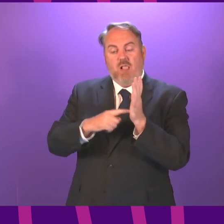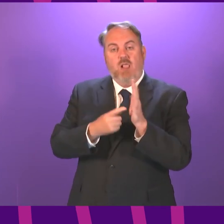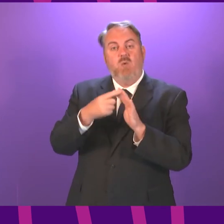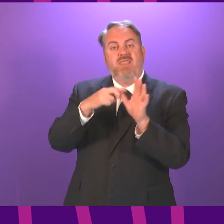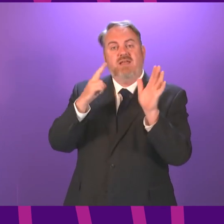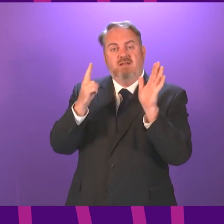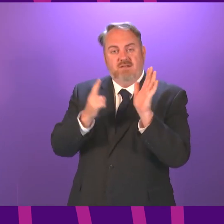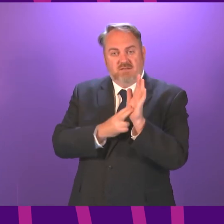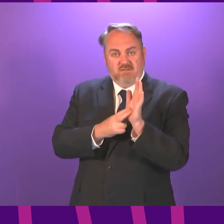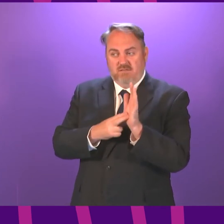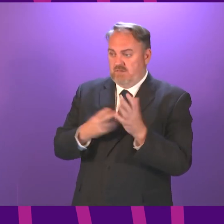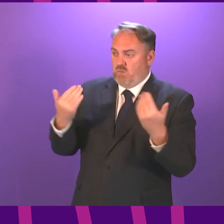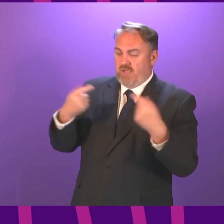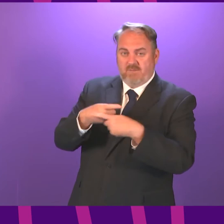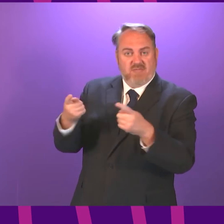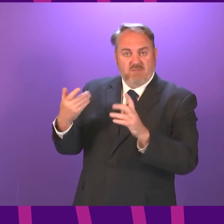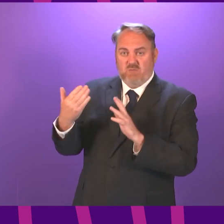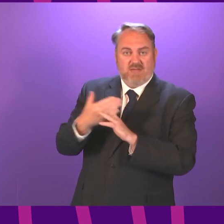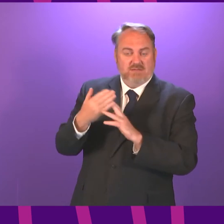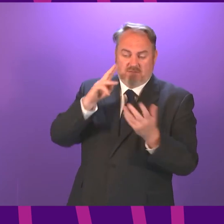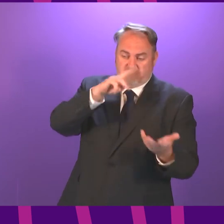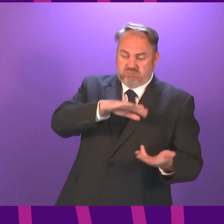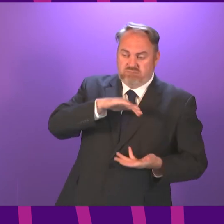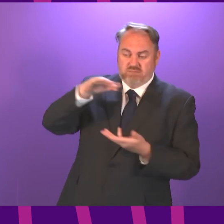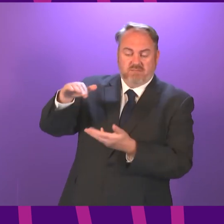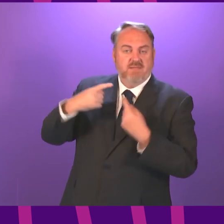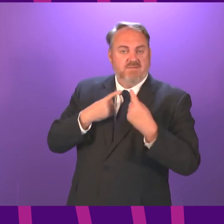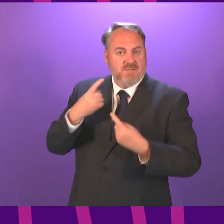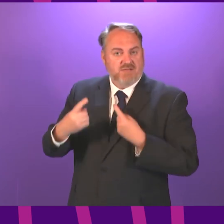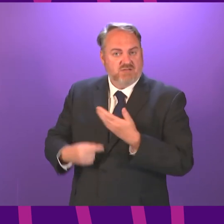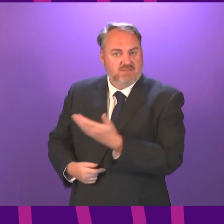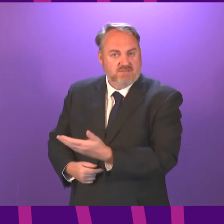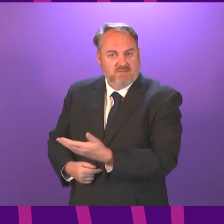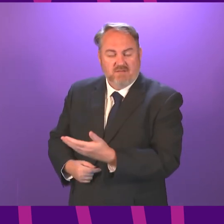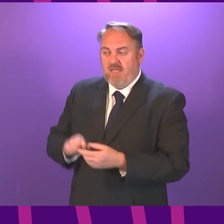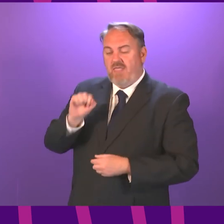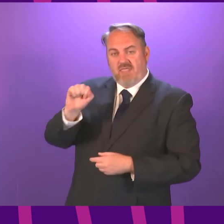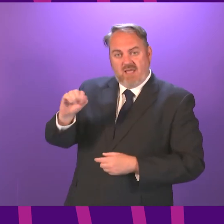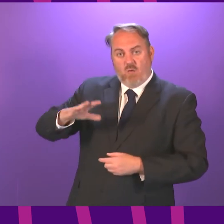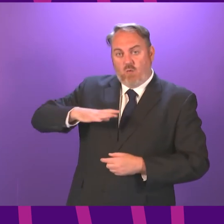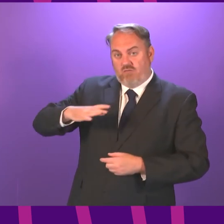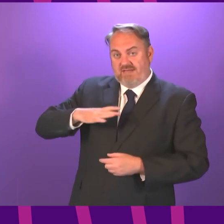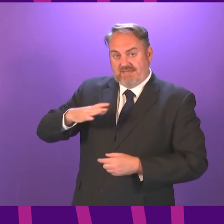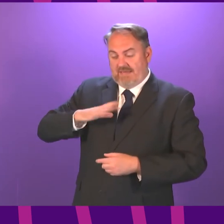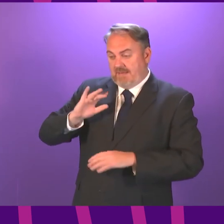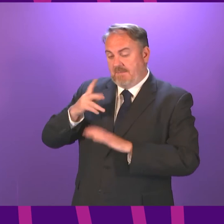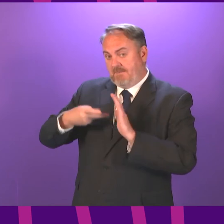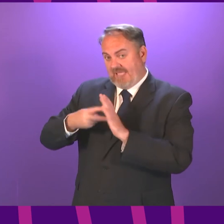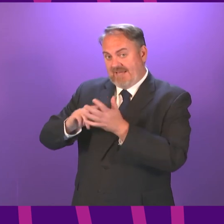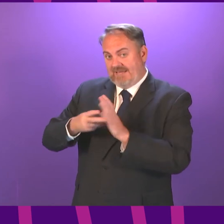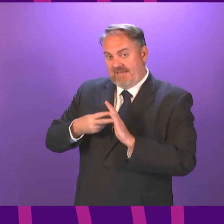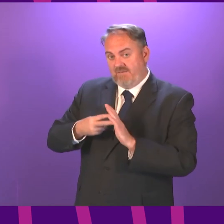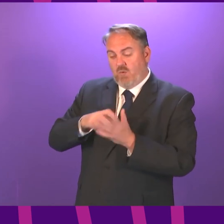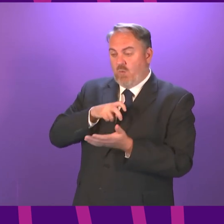Lothian area they are they have plans in preparation for walk-in vaccination